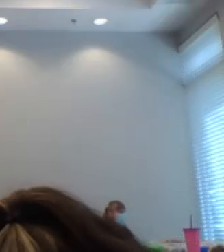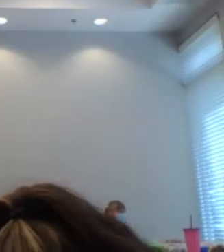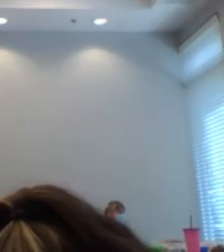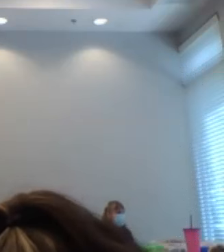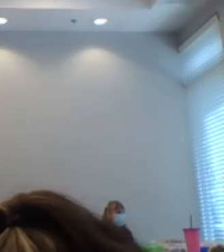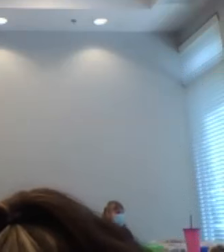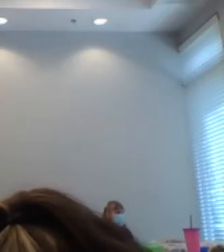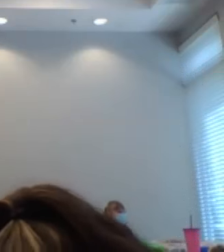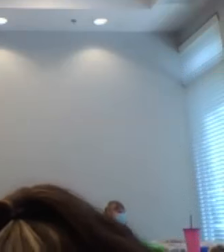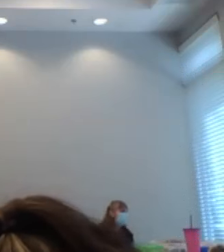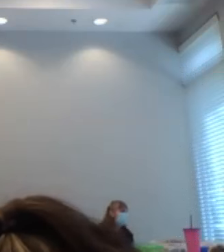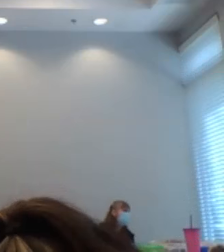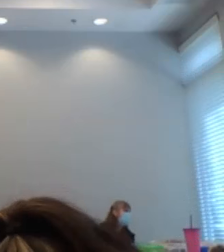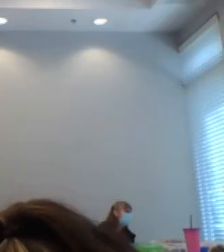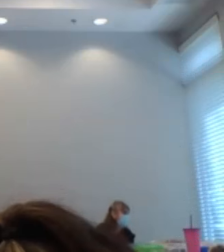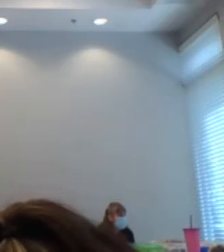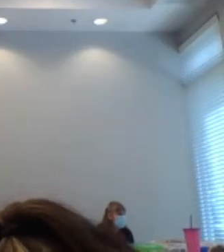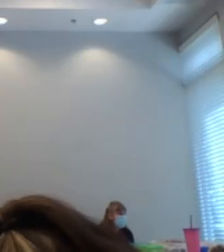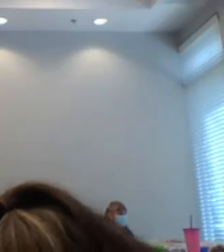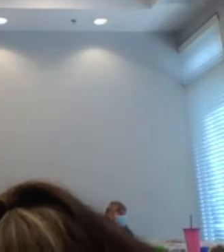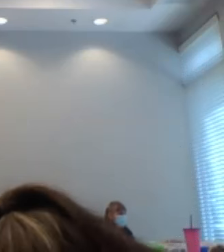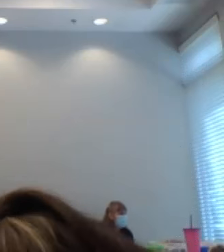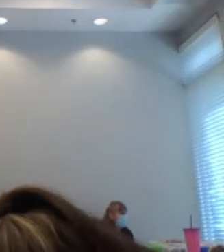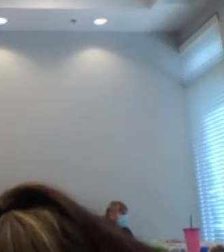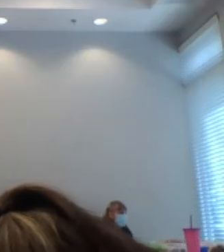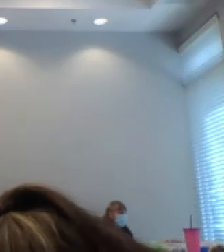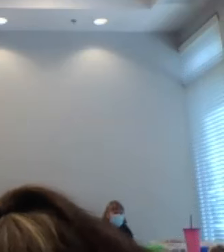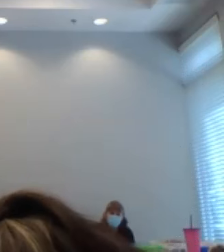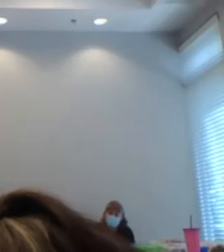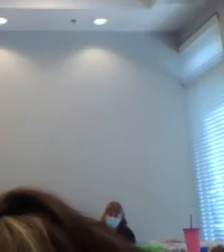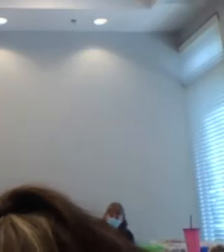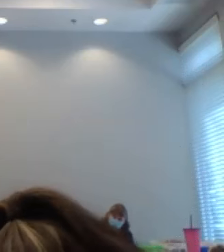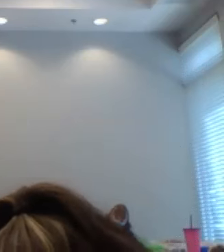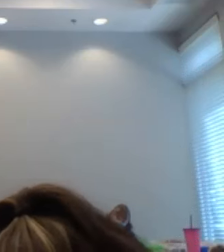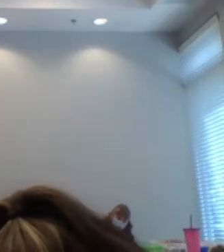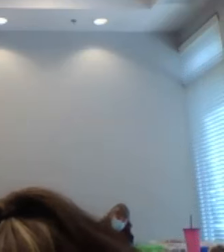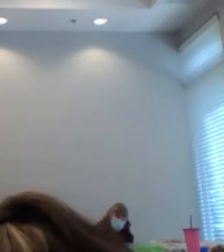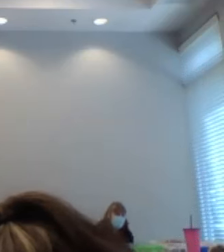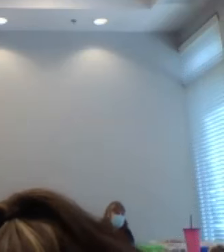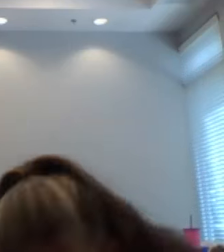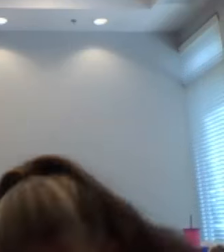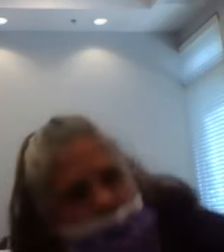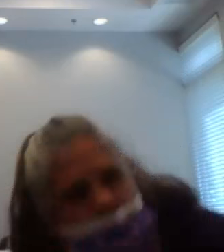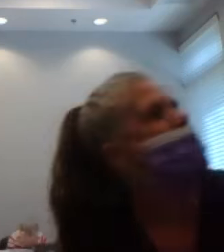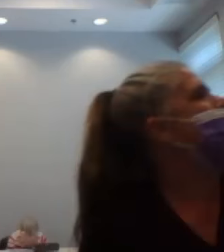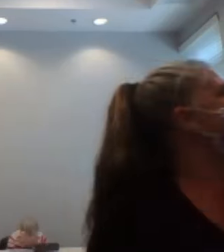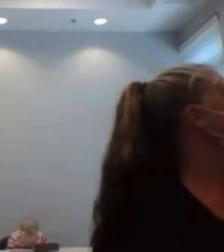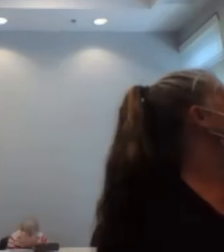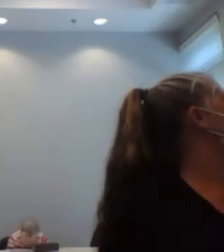9, 10, 11, 12, 13,